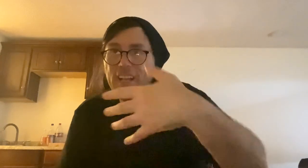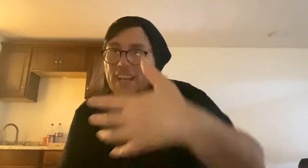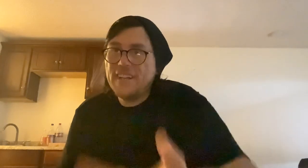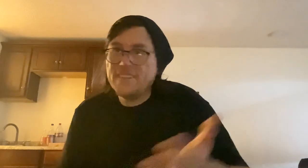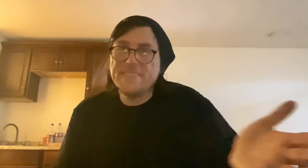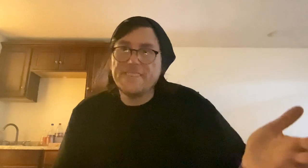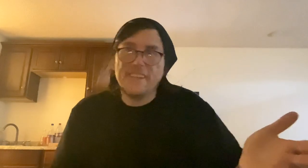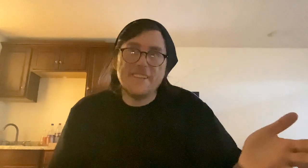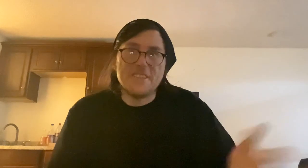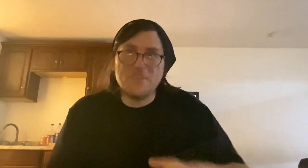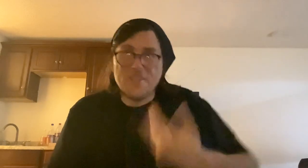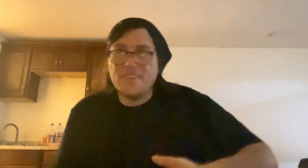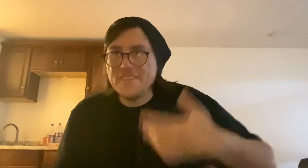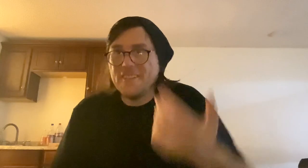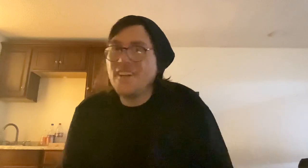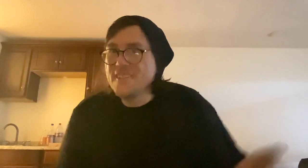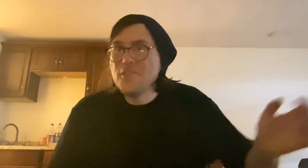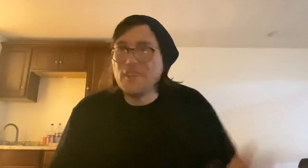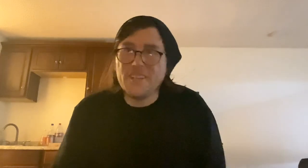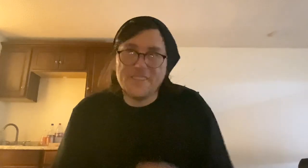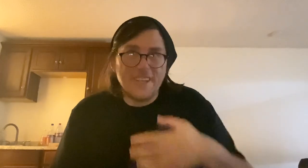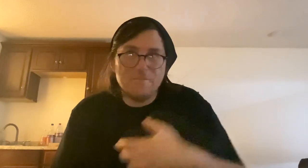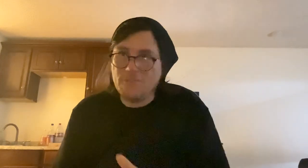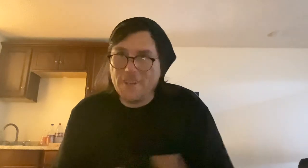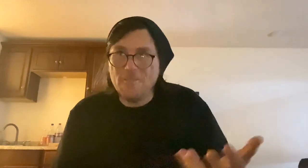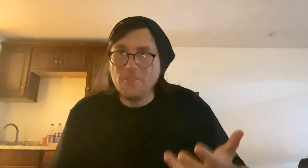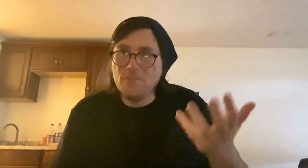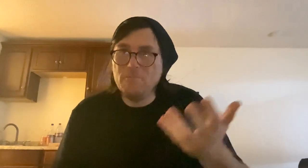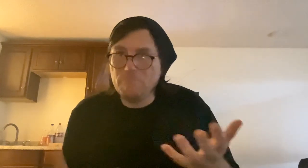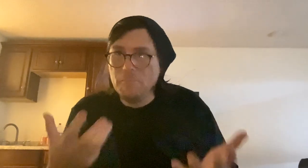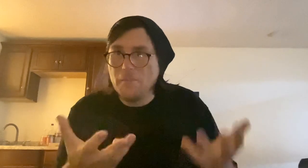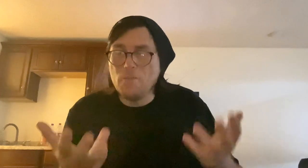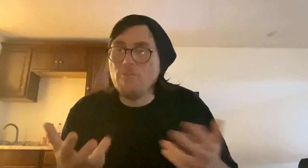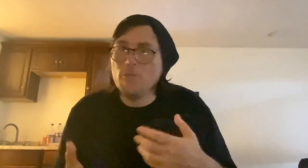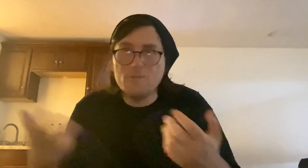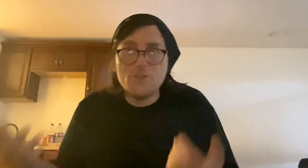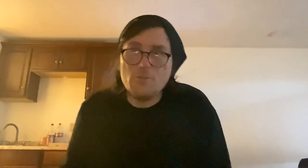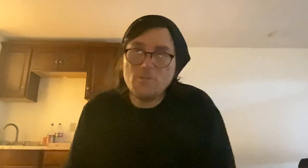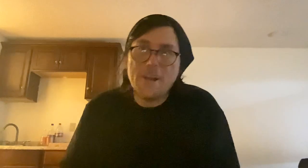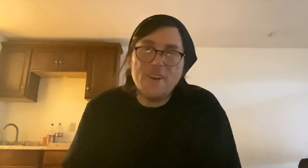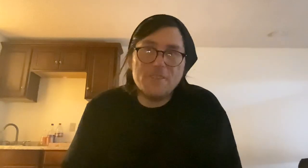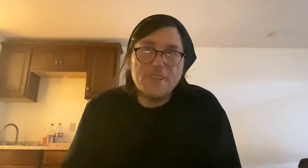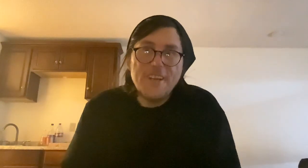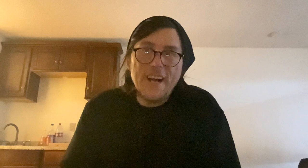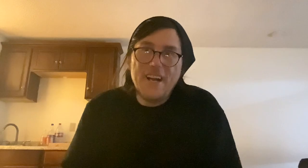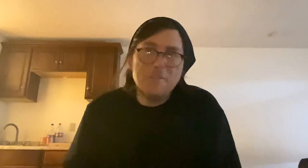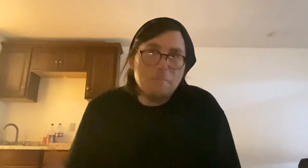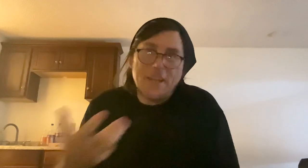let's say you're starting this in college. You can kind of create your own little mini portfolio, show it around. You might